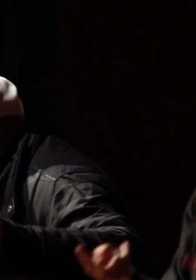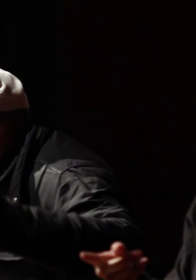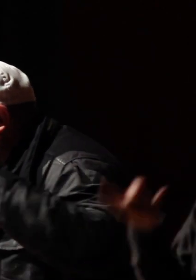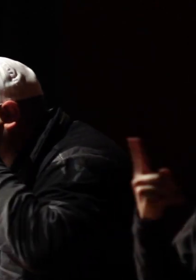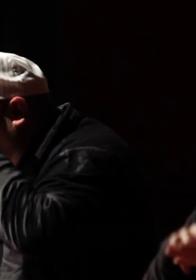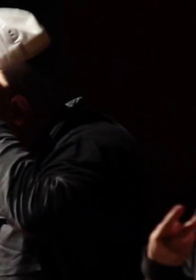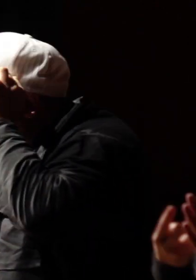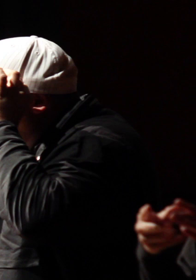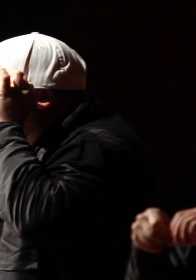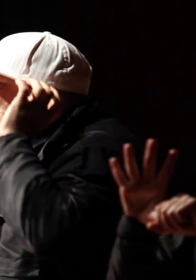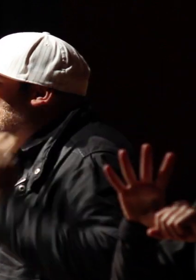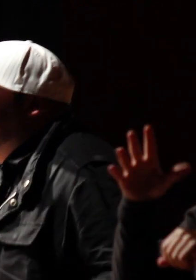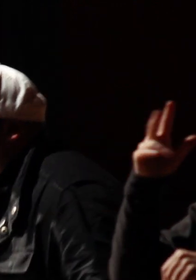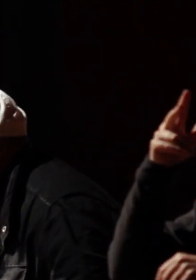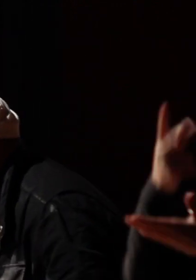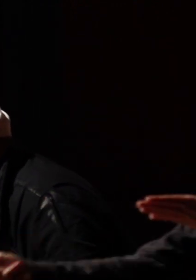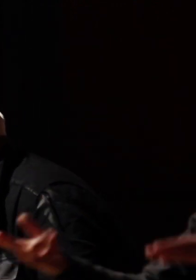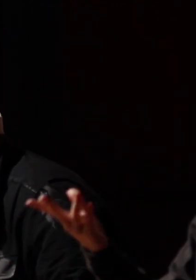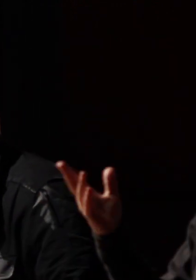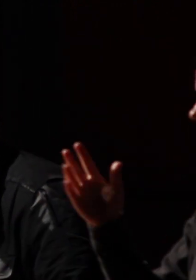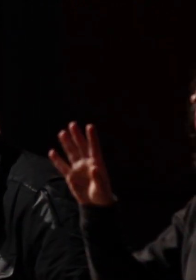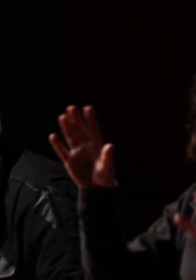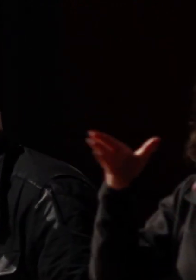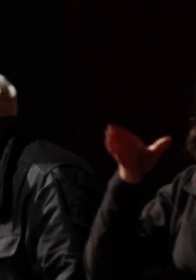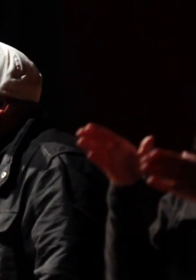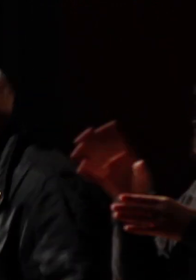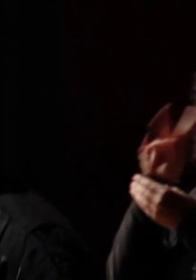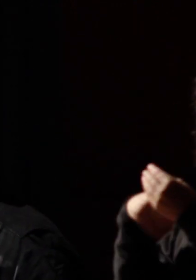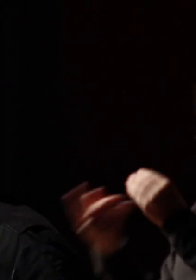job done okay well let's get into it technology